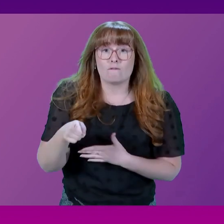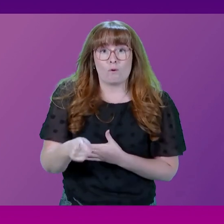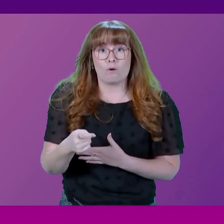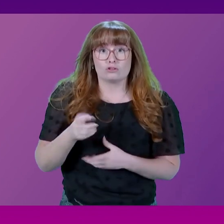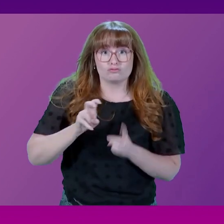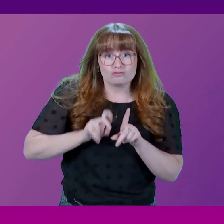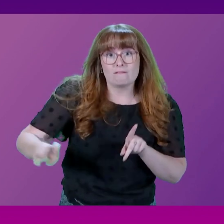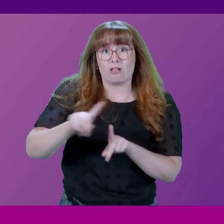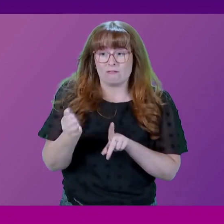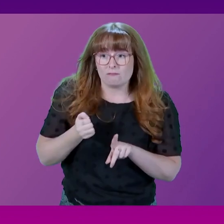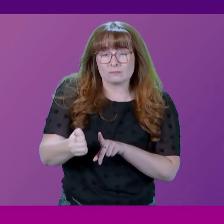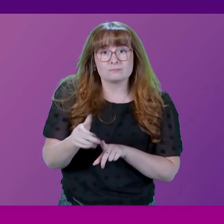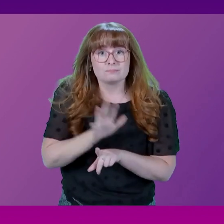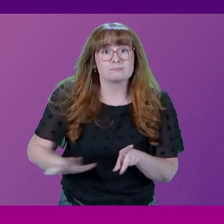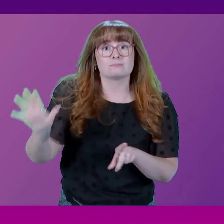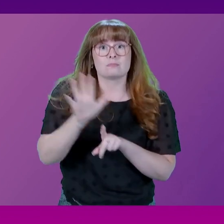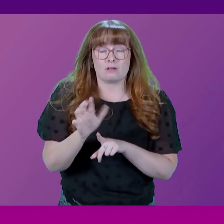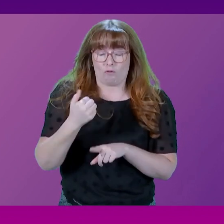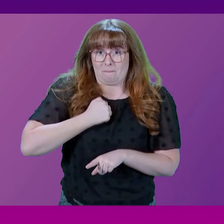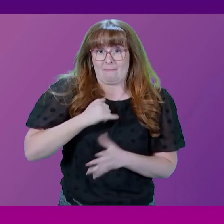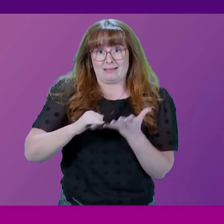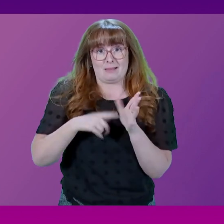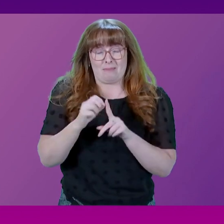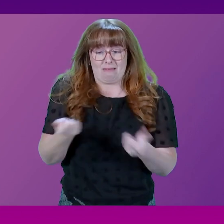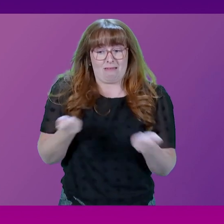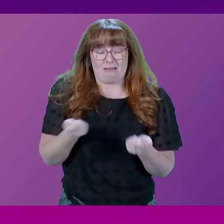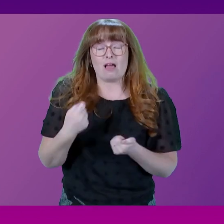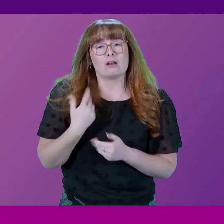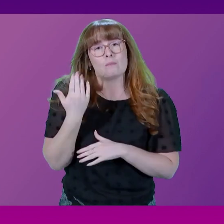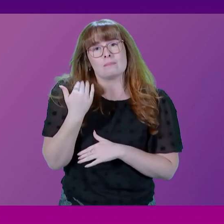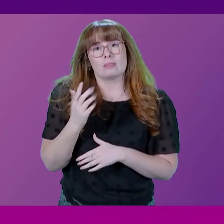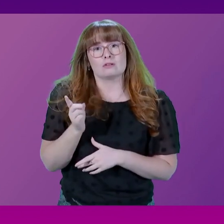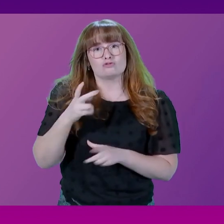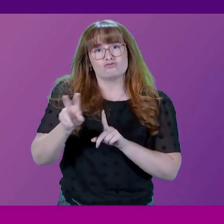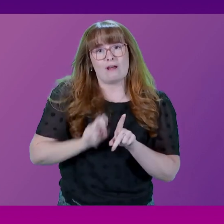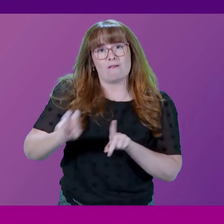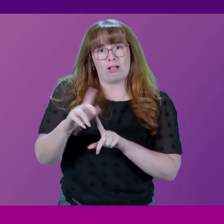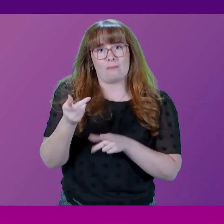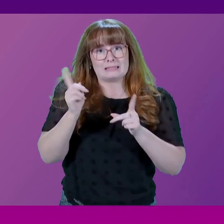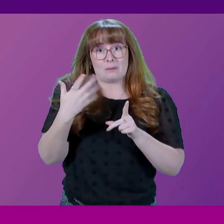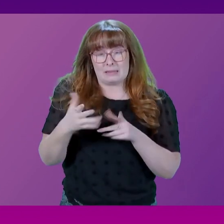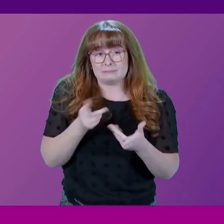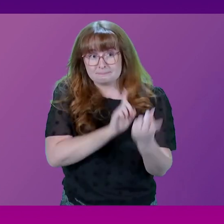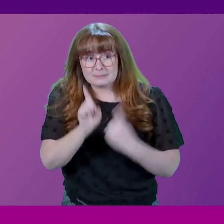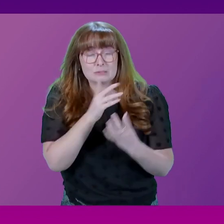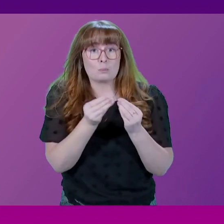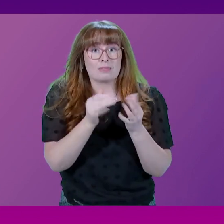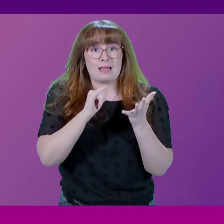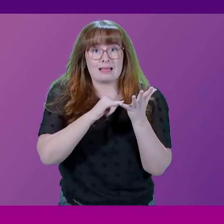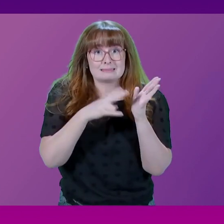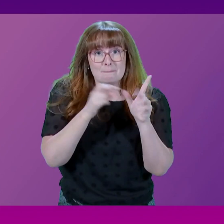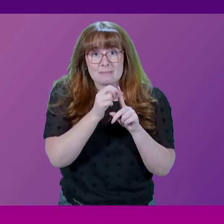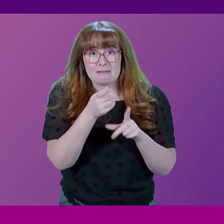in the time that we have been in office. And I know that the previous Transport Minister held a meeting with Fife MSPs in relation to the issues